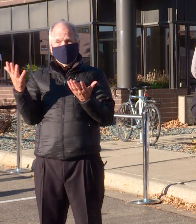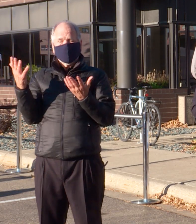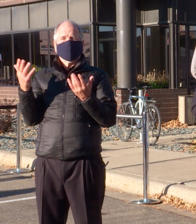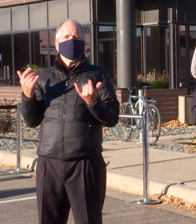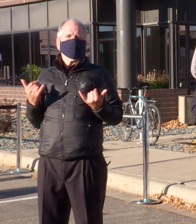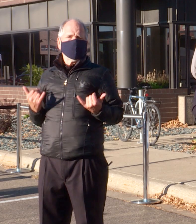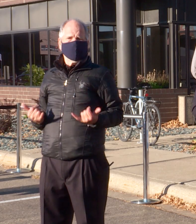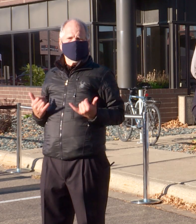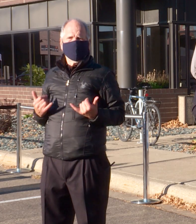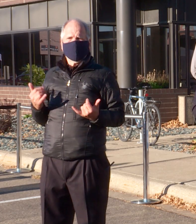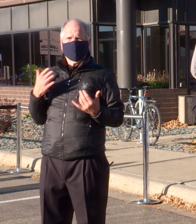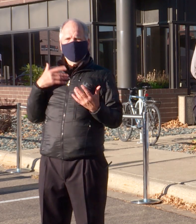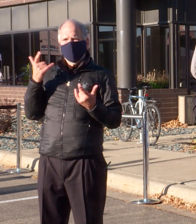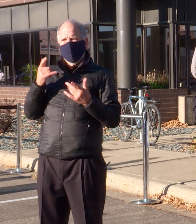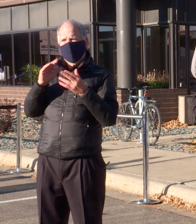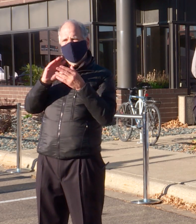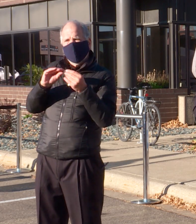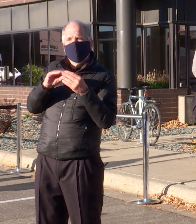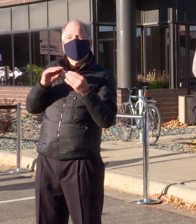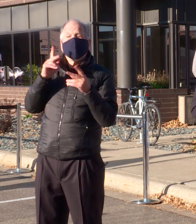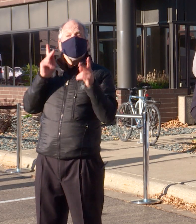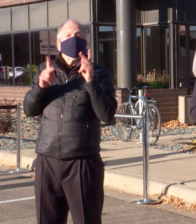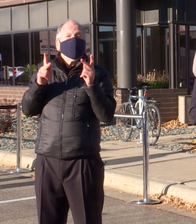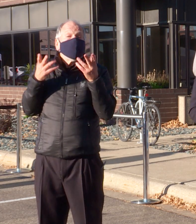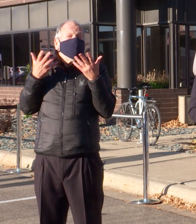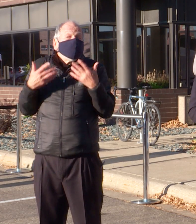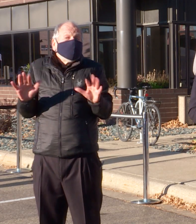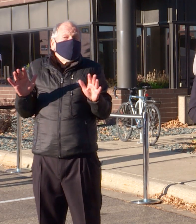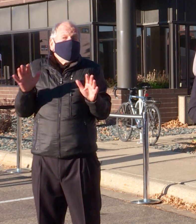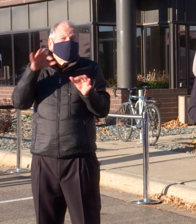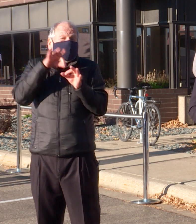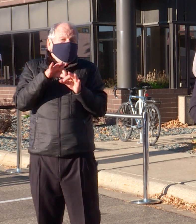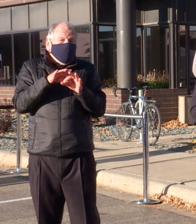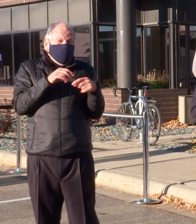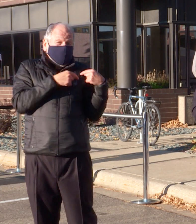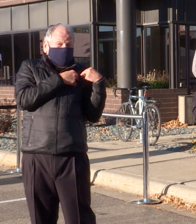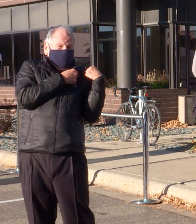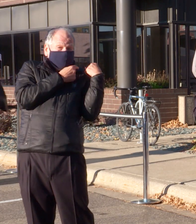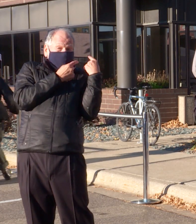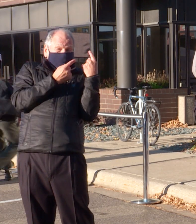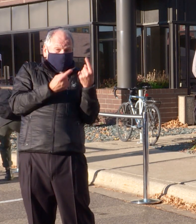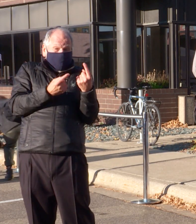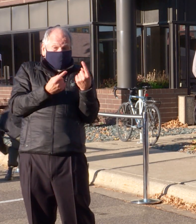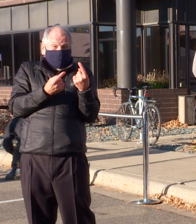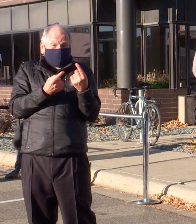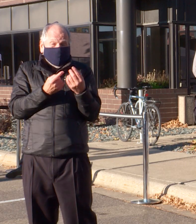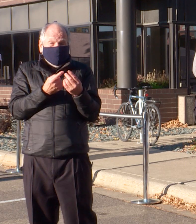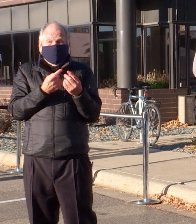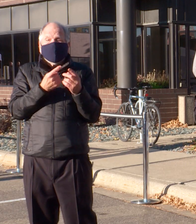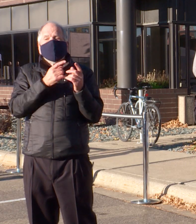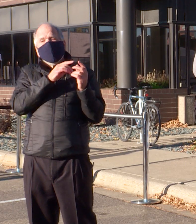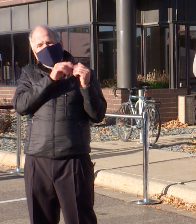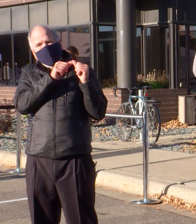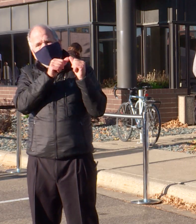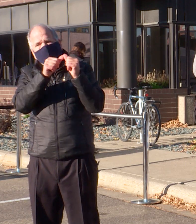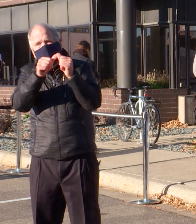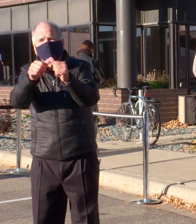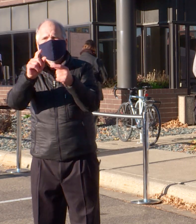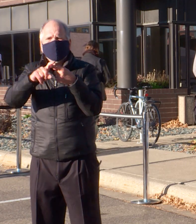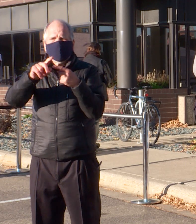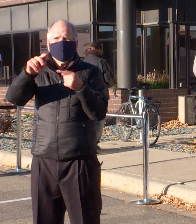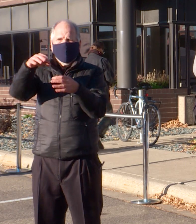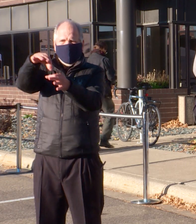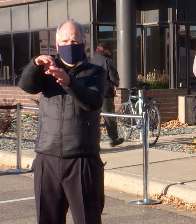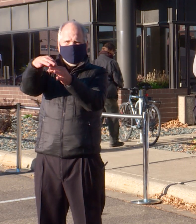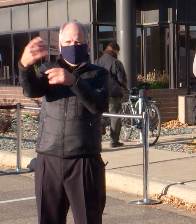to provide some high-level information about how that sets us up for likely turnout on election day at the polls, and to discuss various